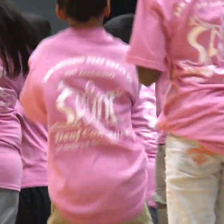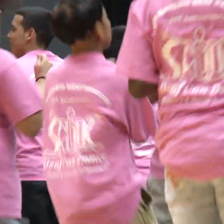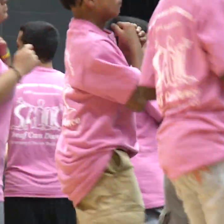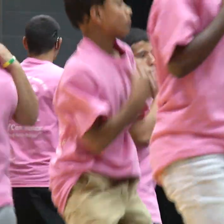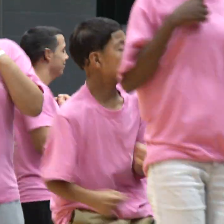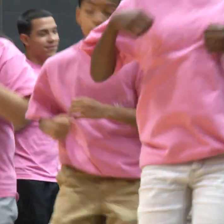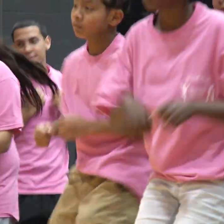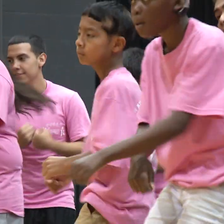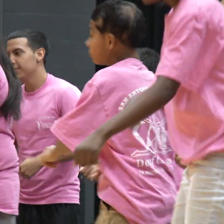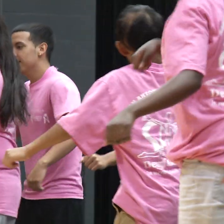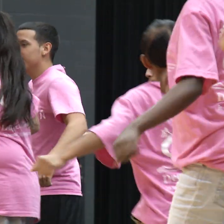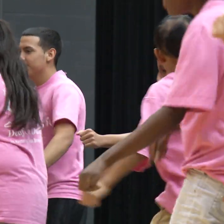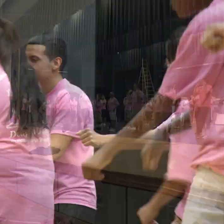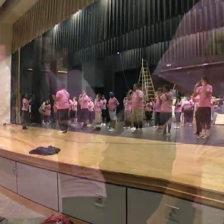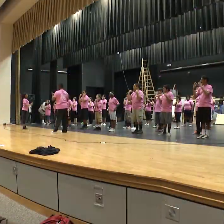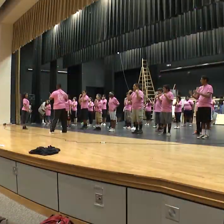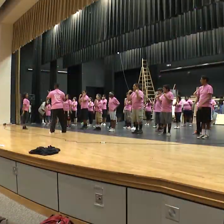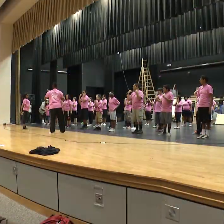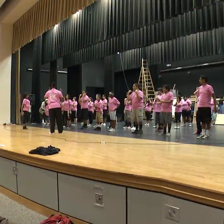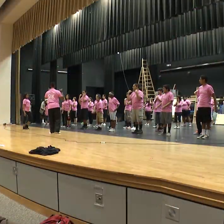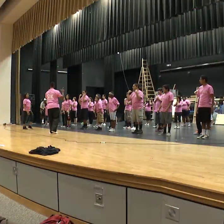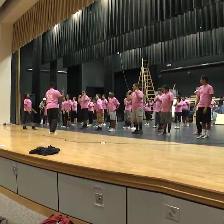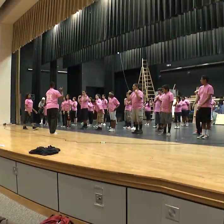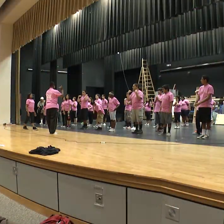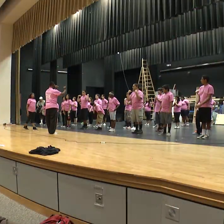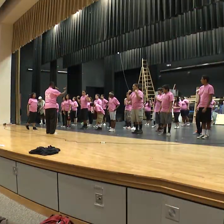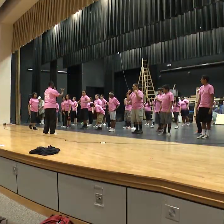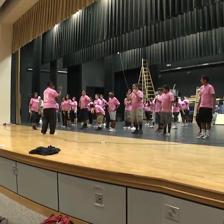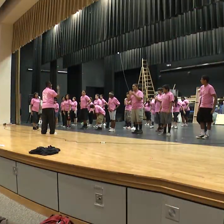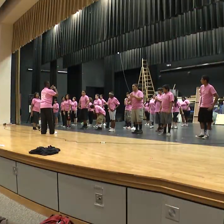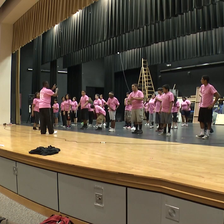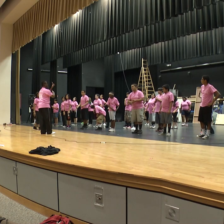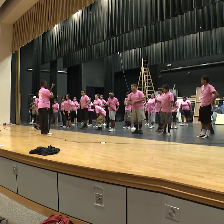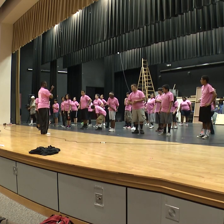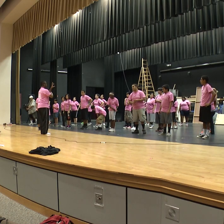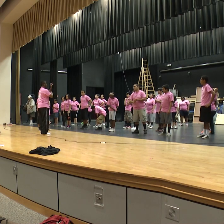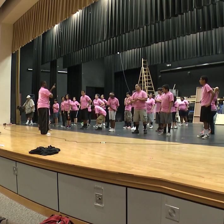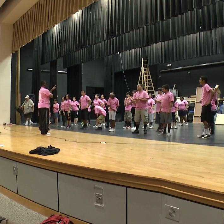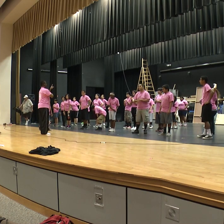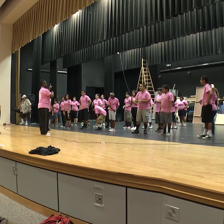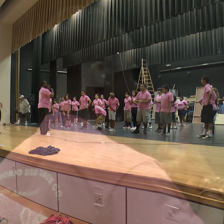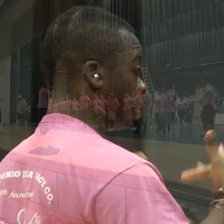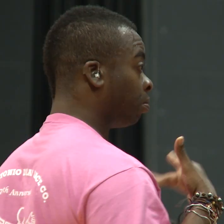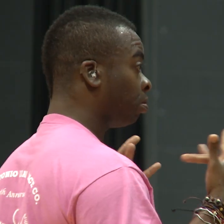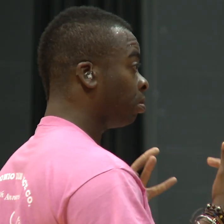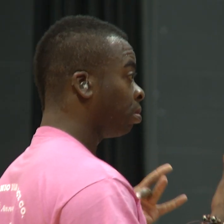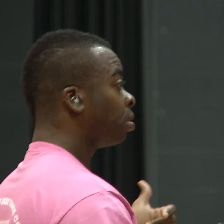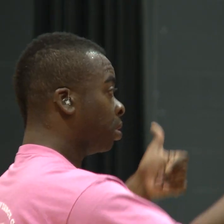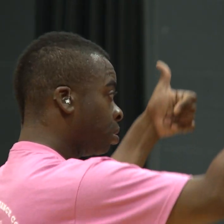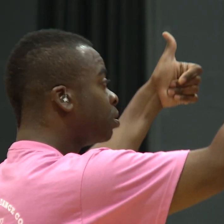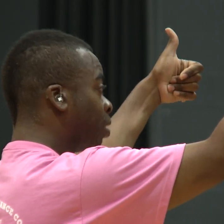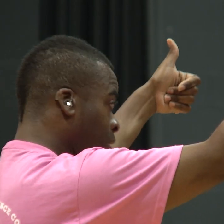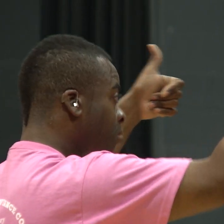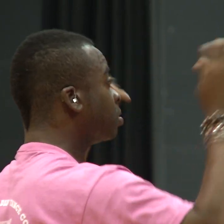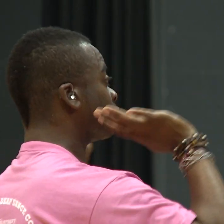year. The San Antonio Deaf Dance Company also receives funding through grants, which goes towards hiring professional deaf